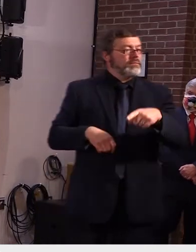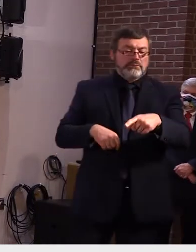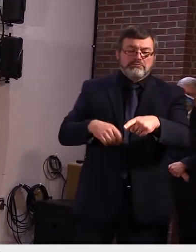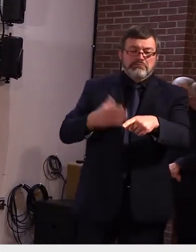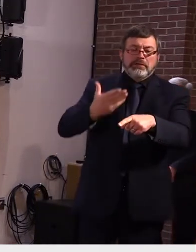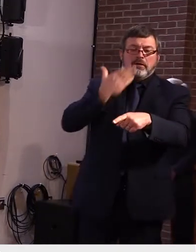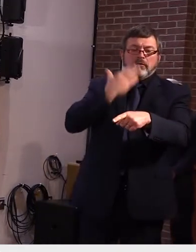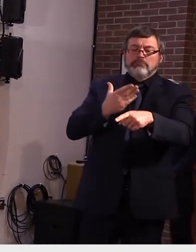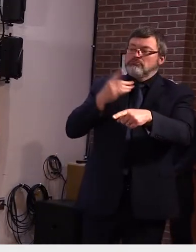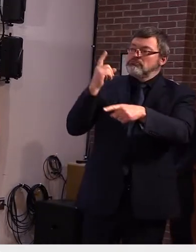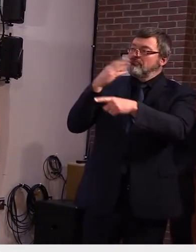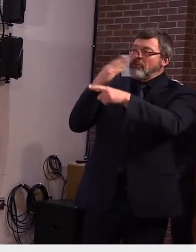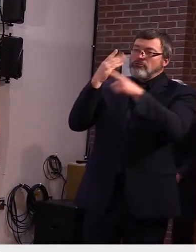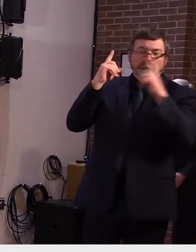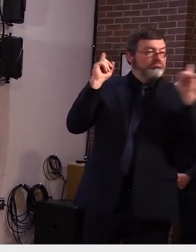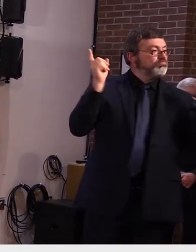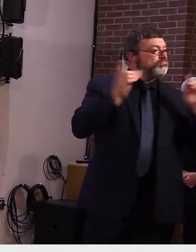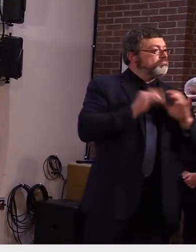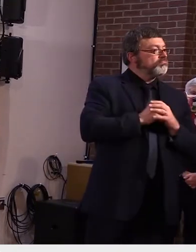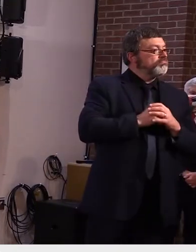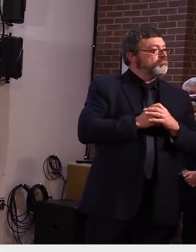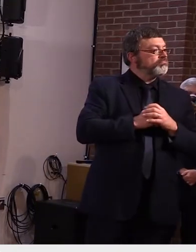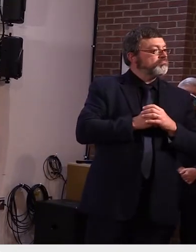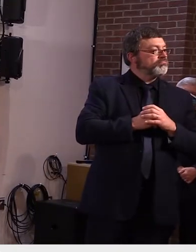eric eric the times argus